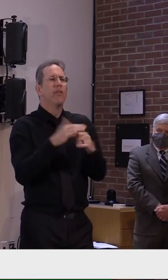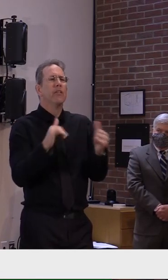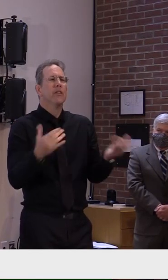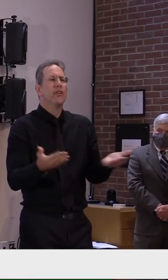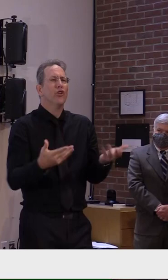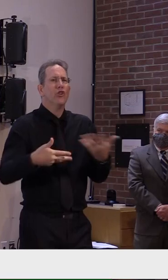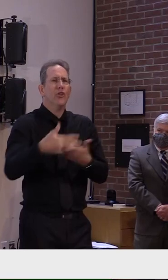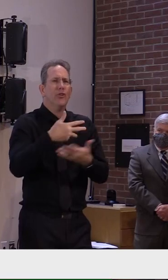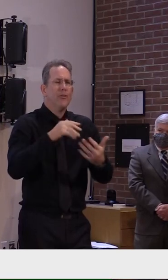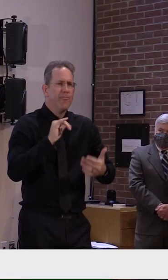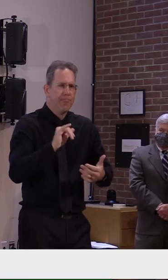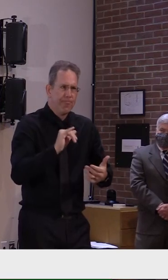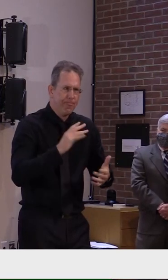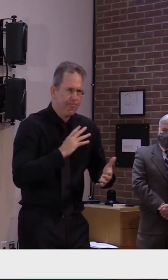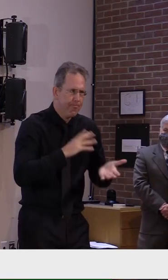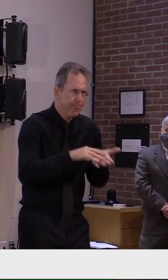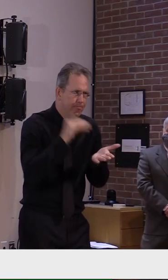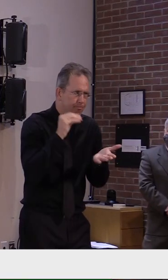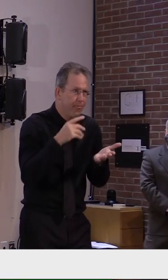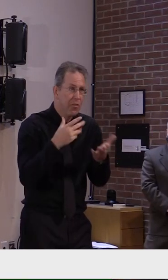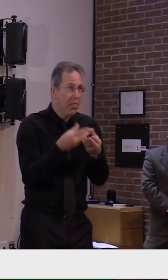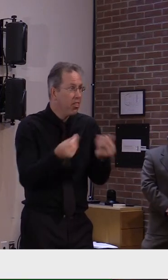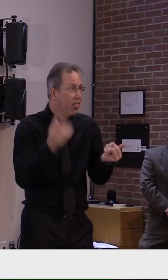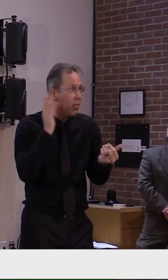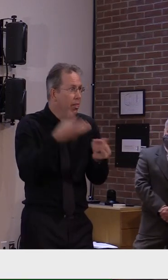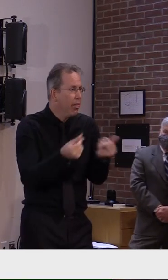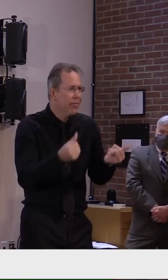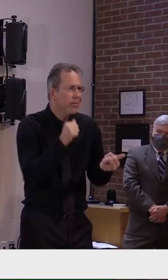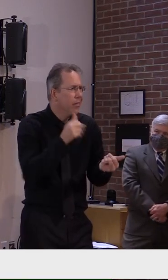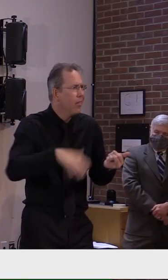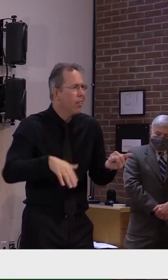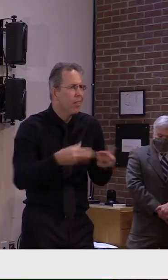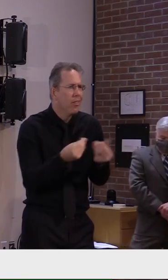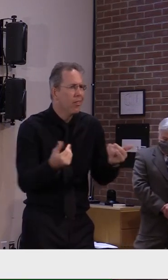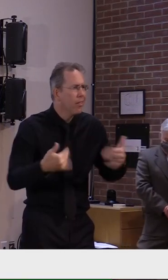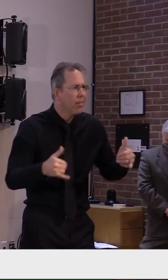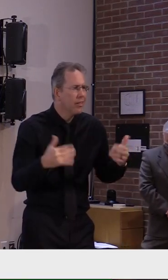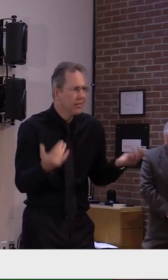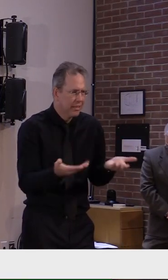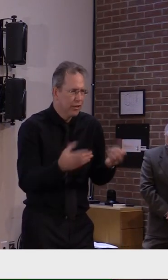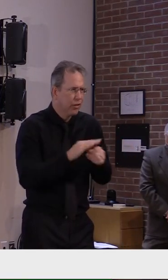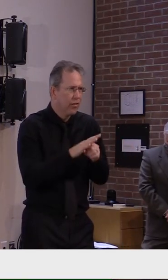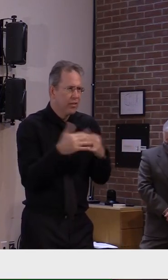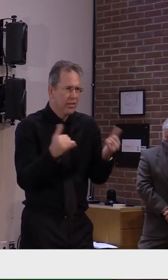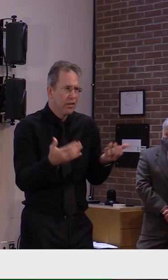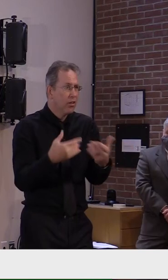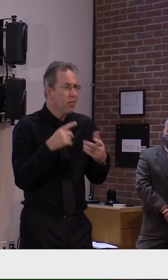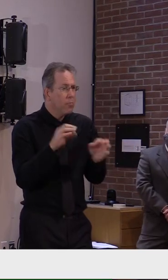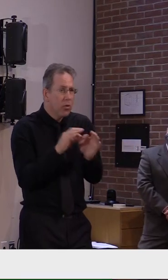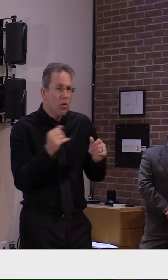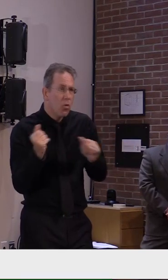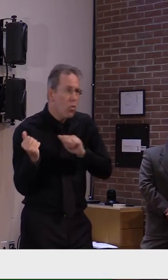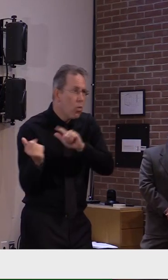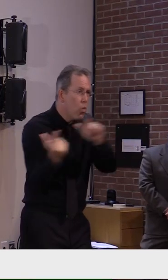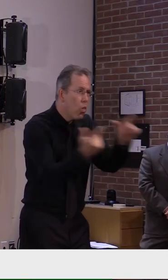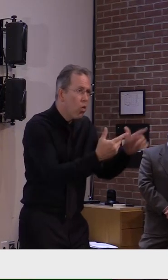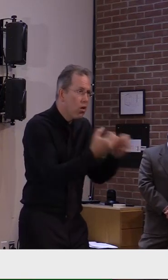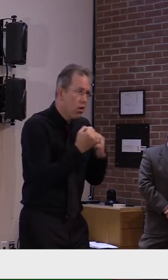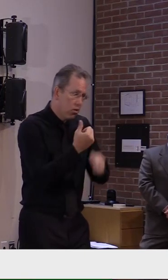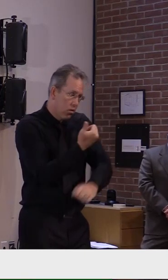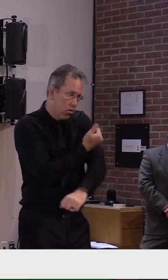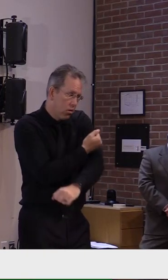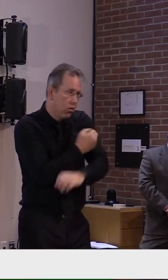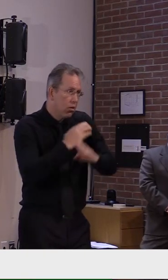through the time until we can get everyone vaccinated and more immunity in the population. And that virus